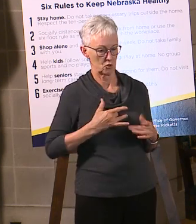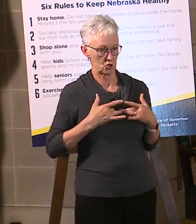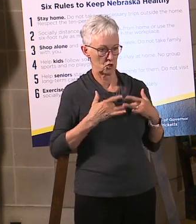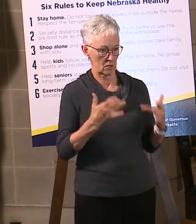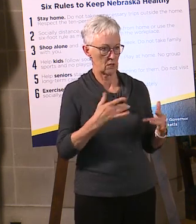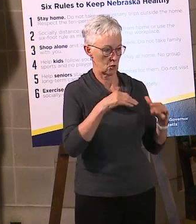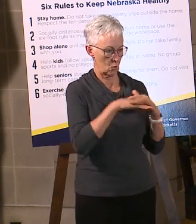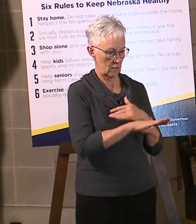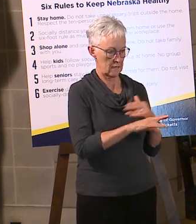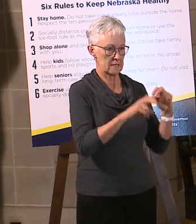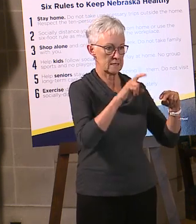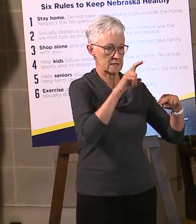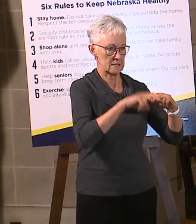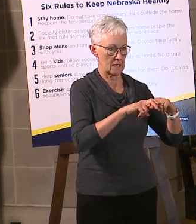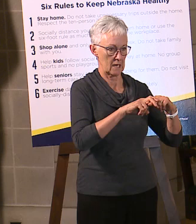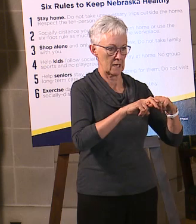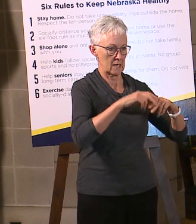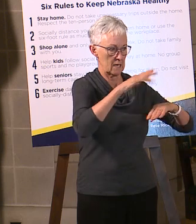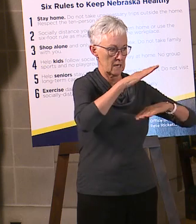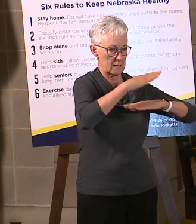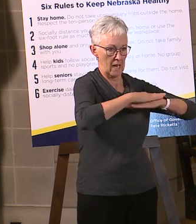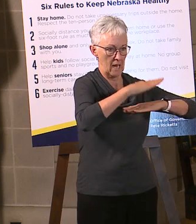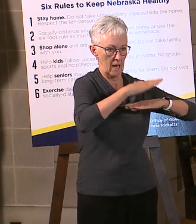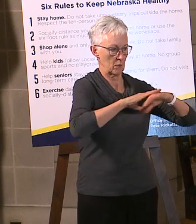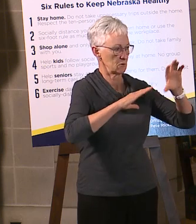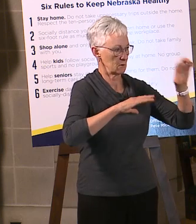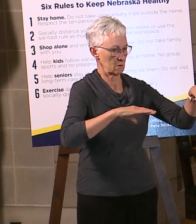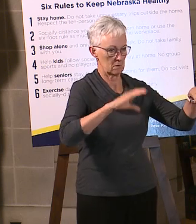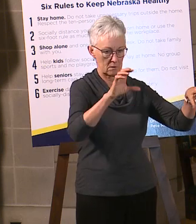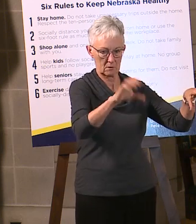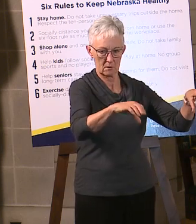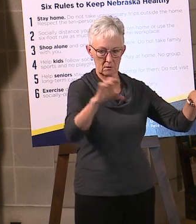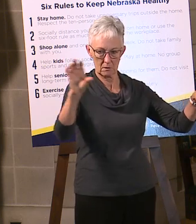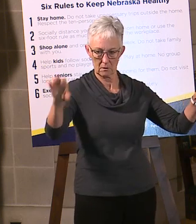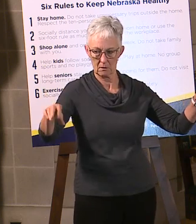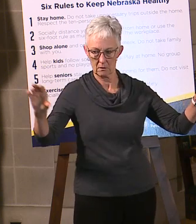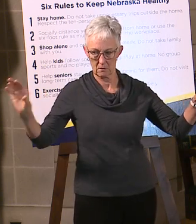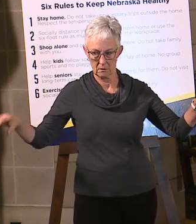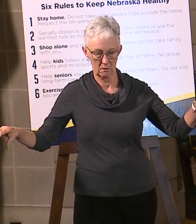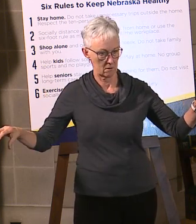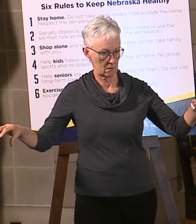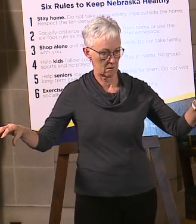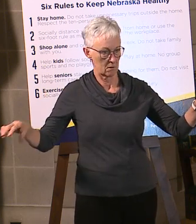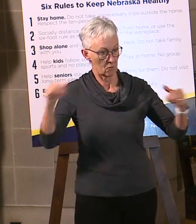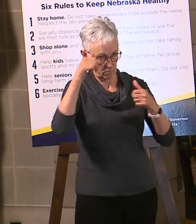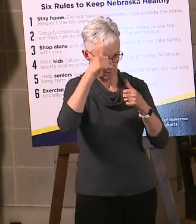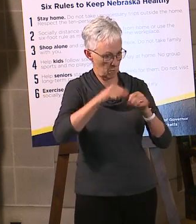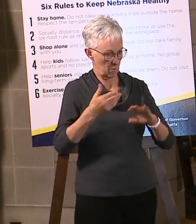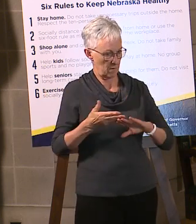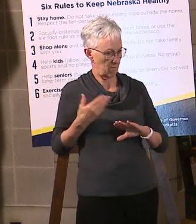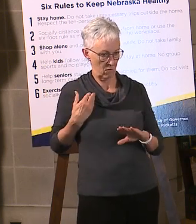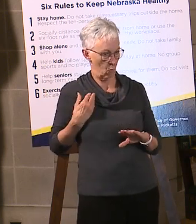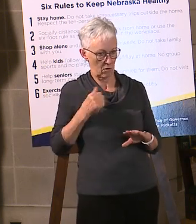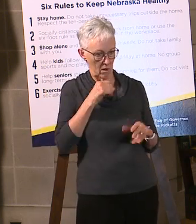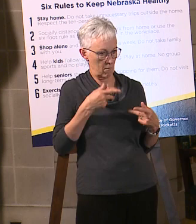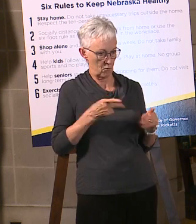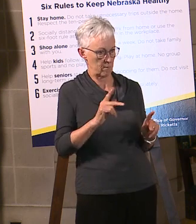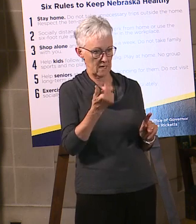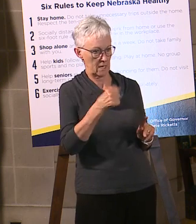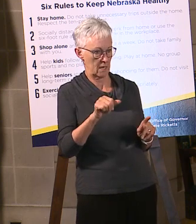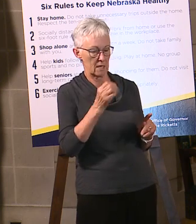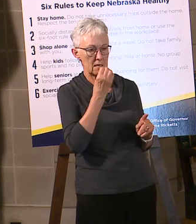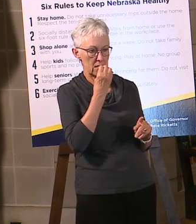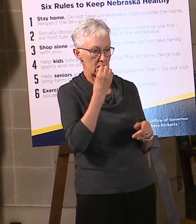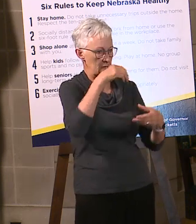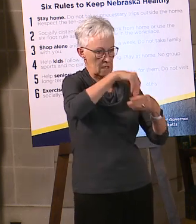tables. And so, again, neither one were allowed to have dine-in or bar-in or whatever you want call it. Initially, we, as a first